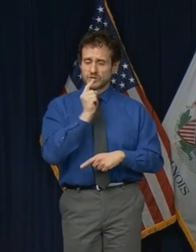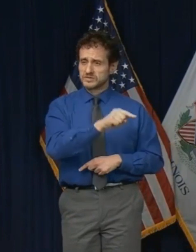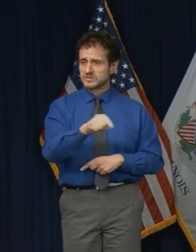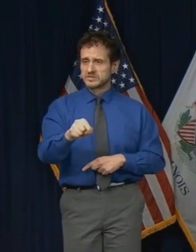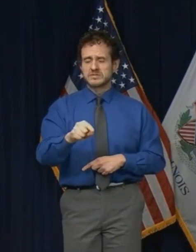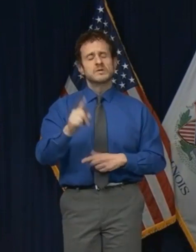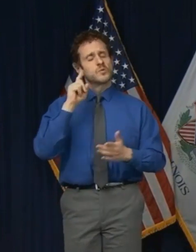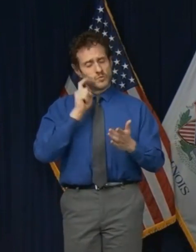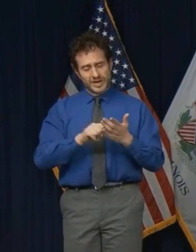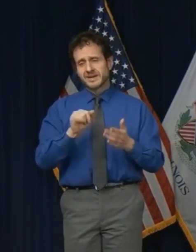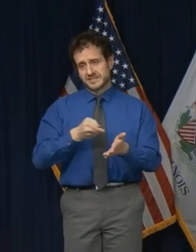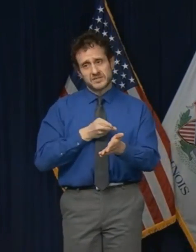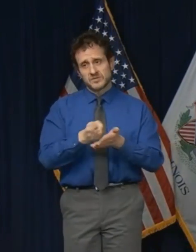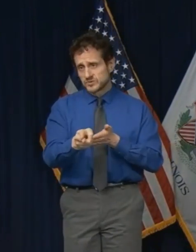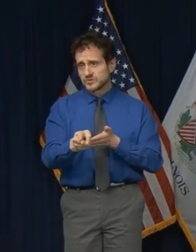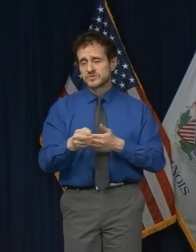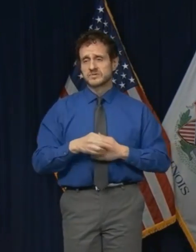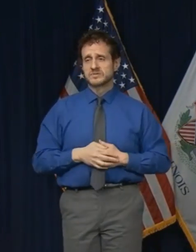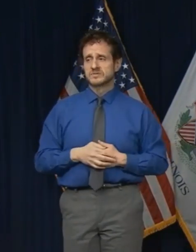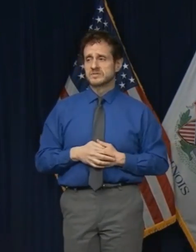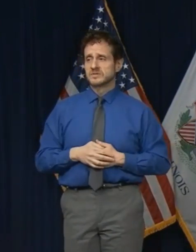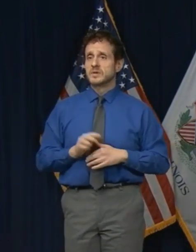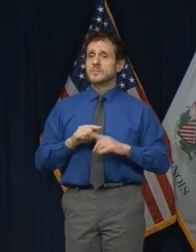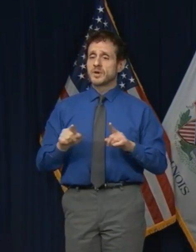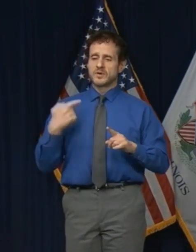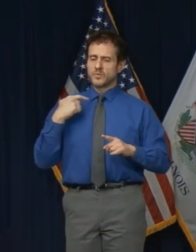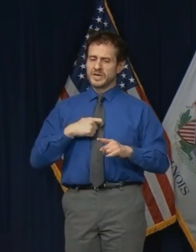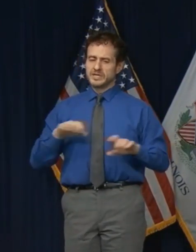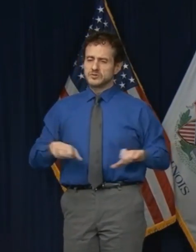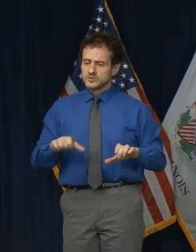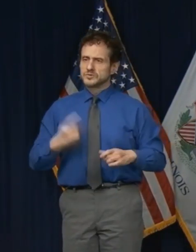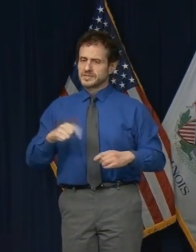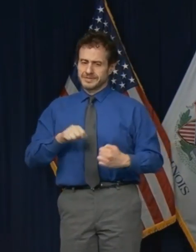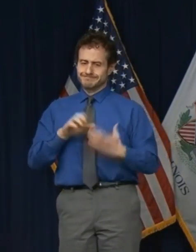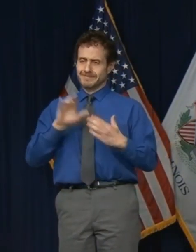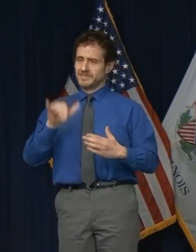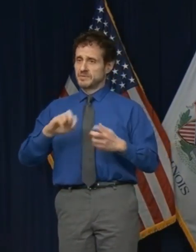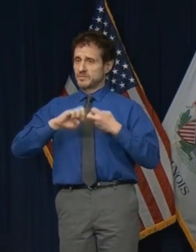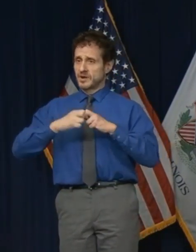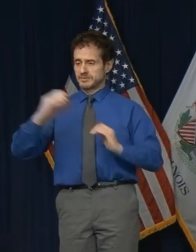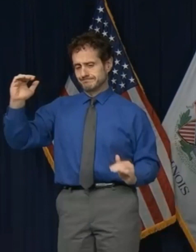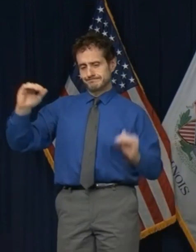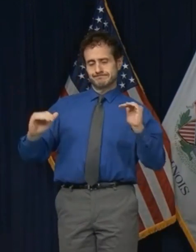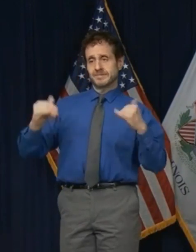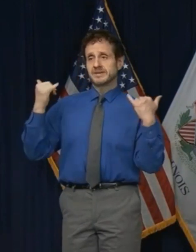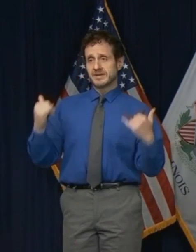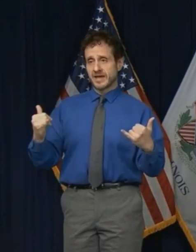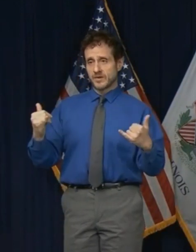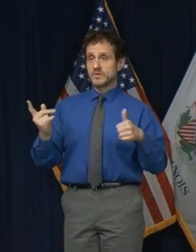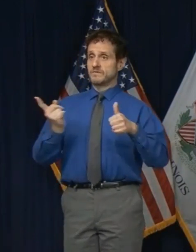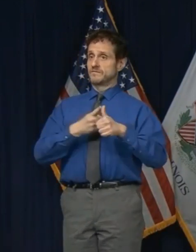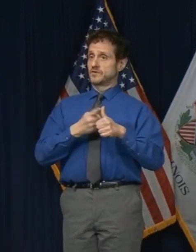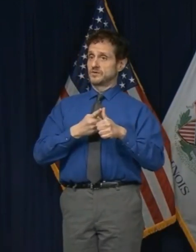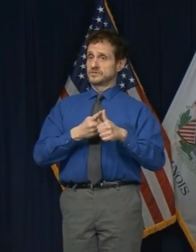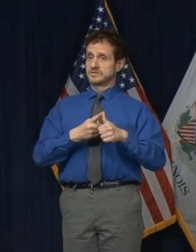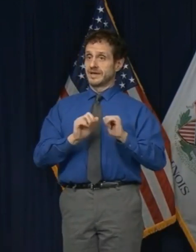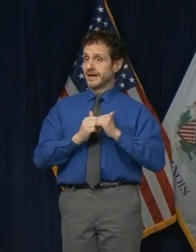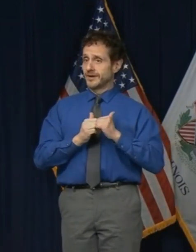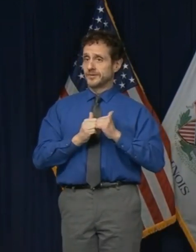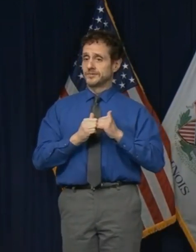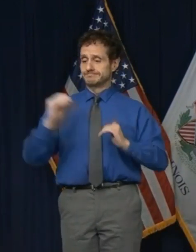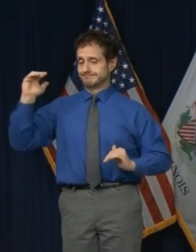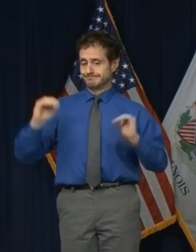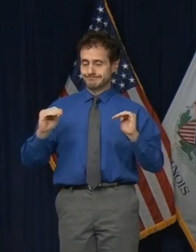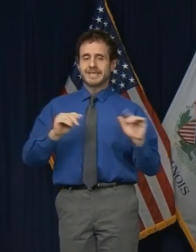one step. Our actions have to reflect our reality. The number one way to do that is testing. As I've